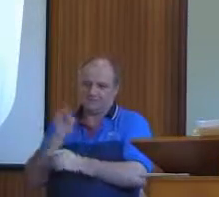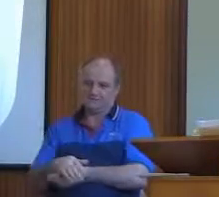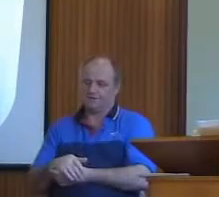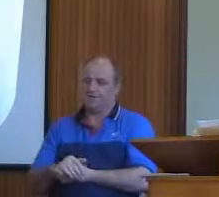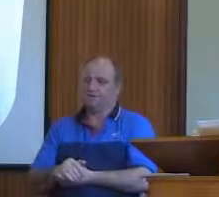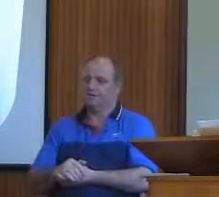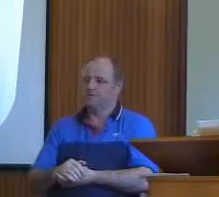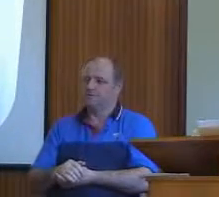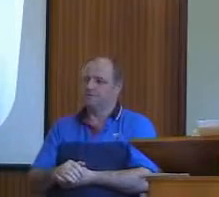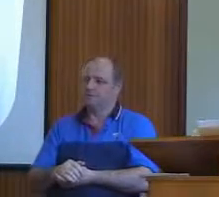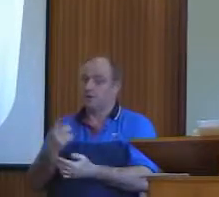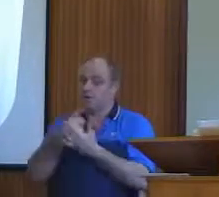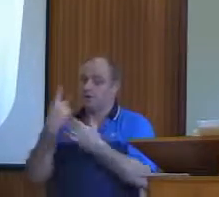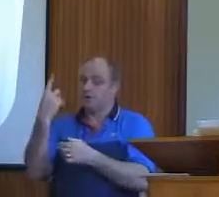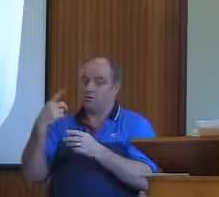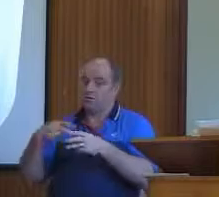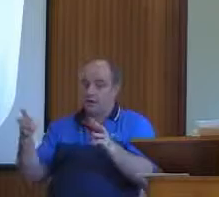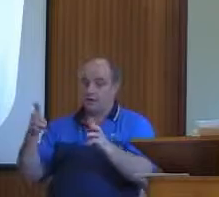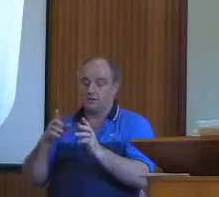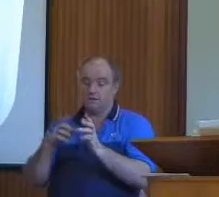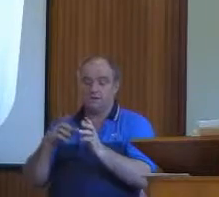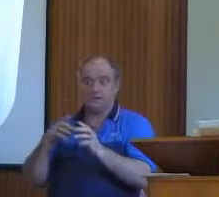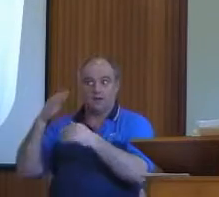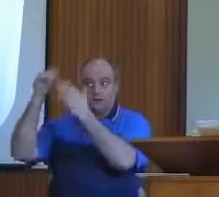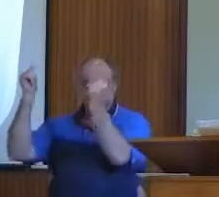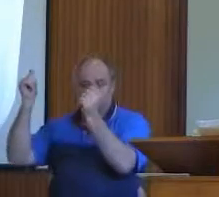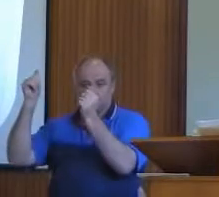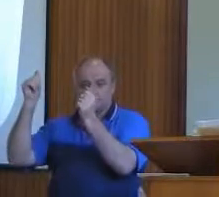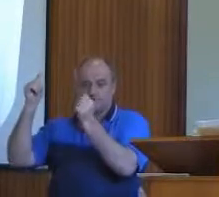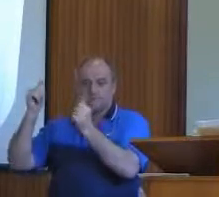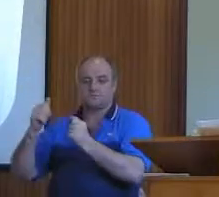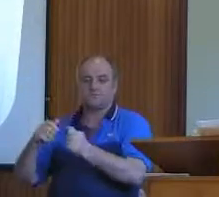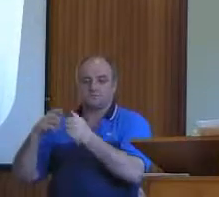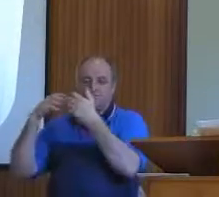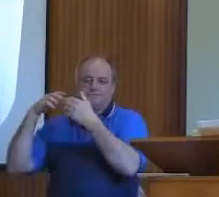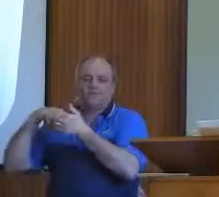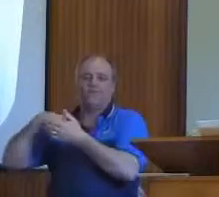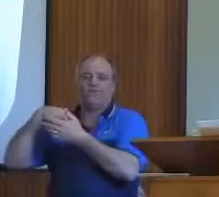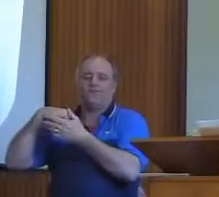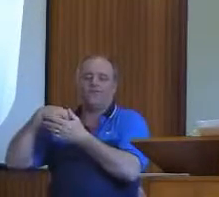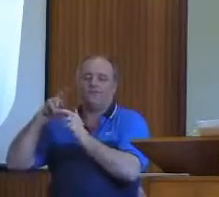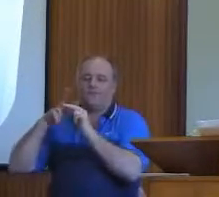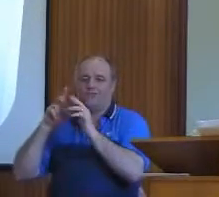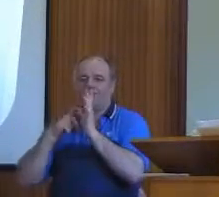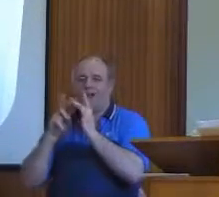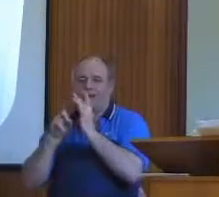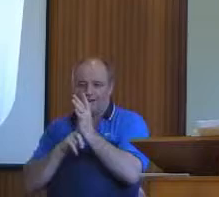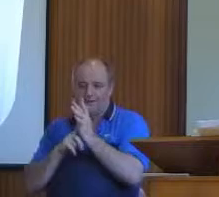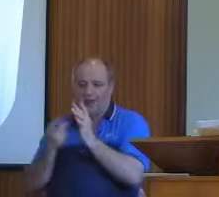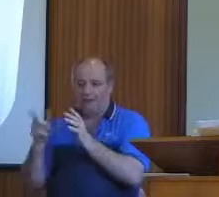to fail of the grace of God and to miss the wonders of eternity spent in the divine presence.